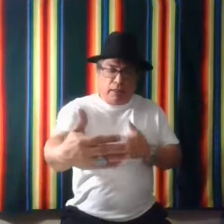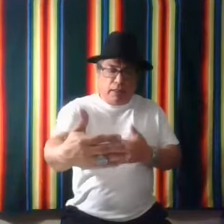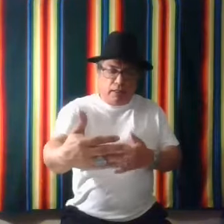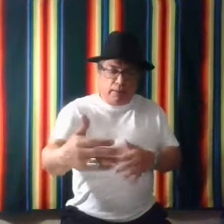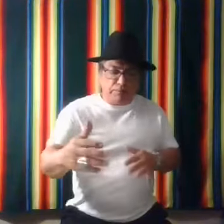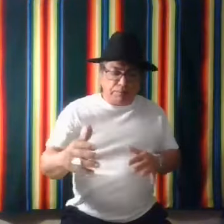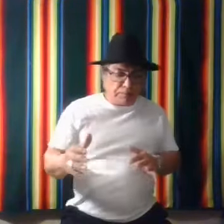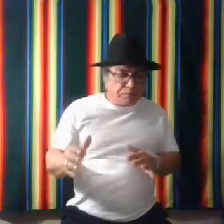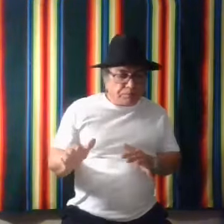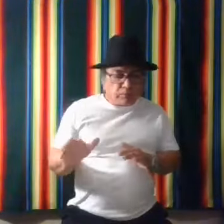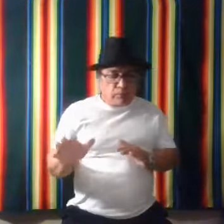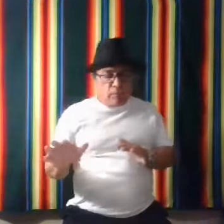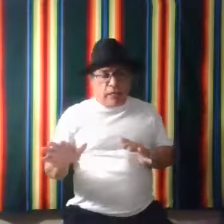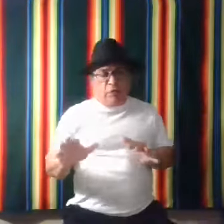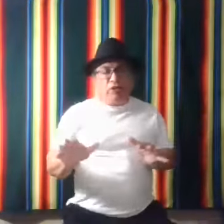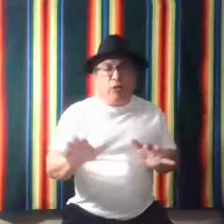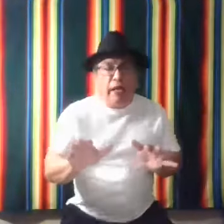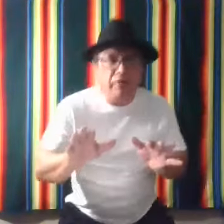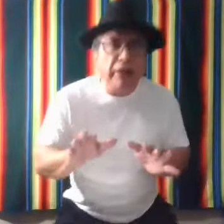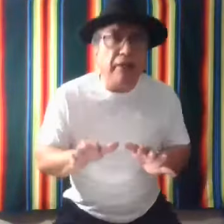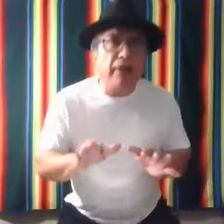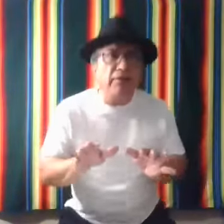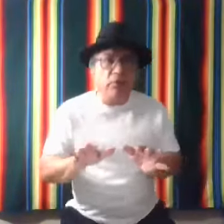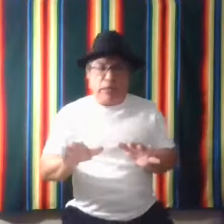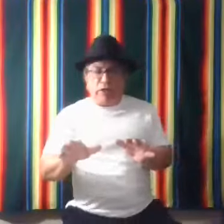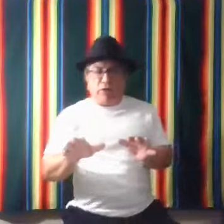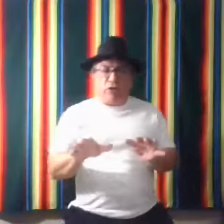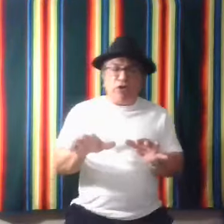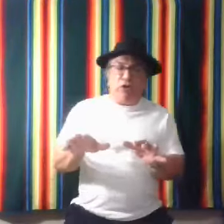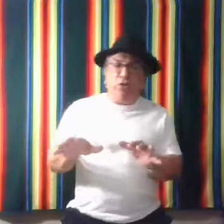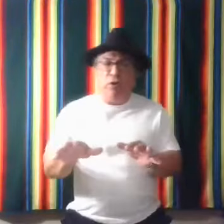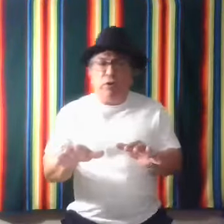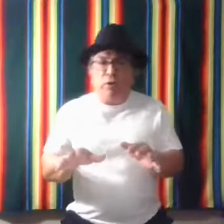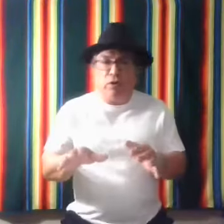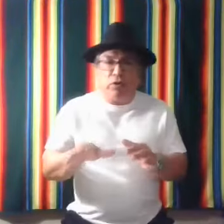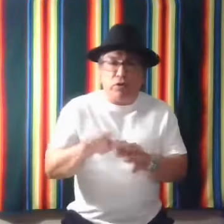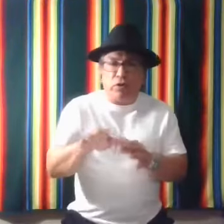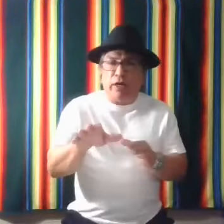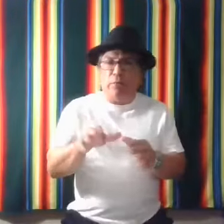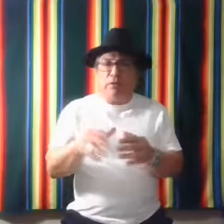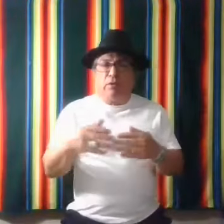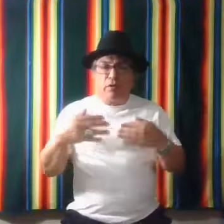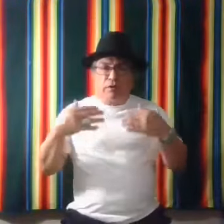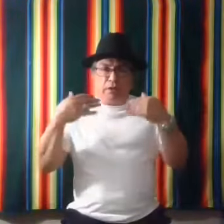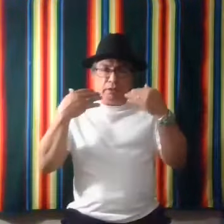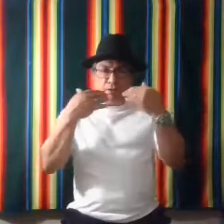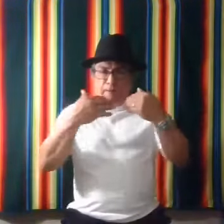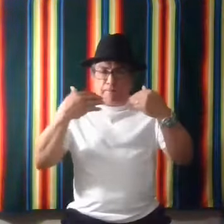Um, and so we have many things that we can do to, to help us such as, um,